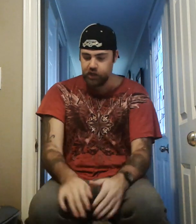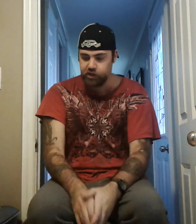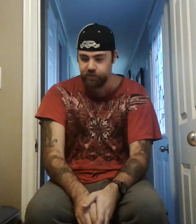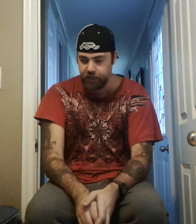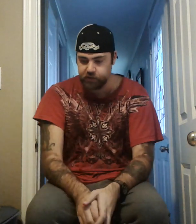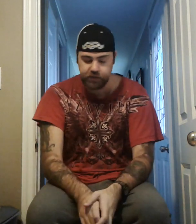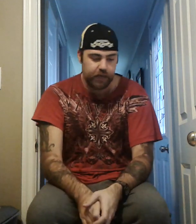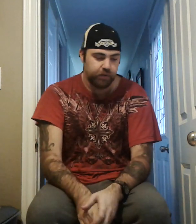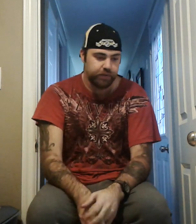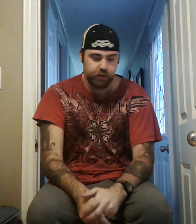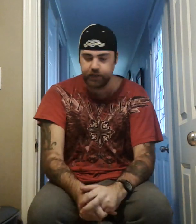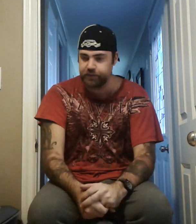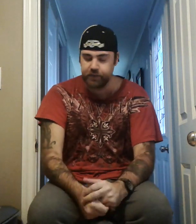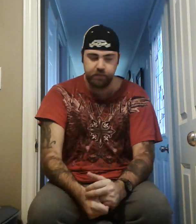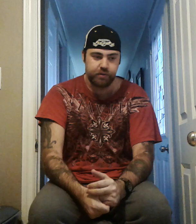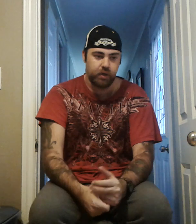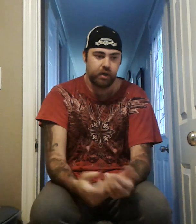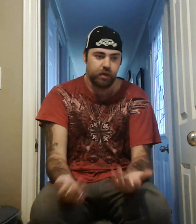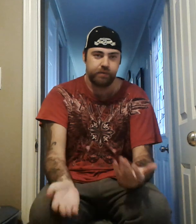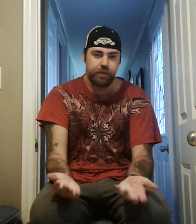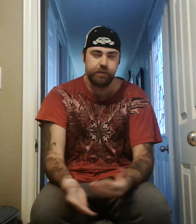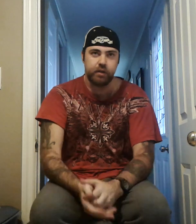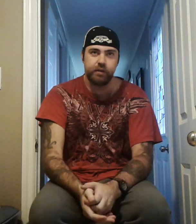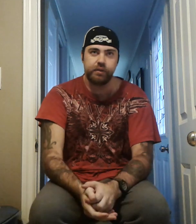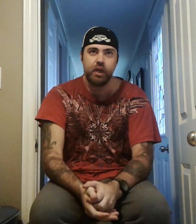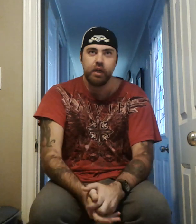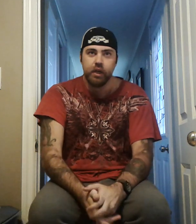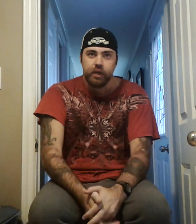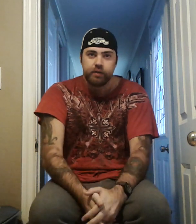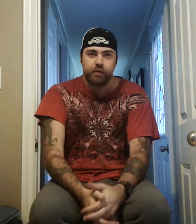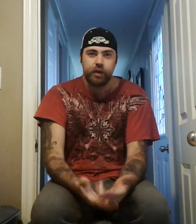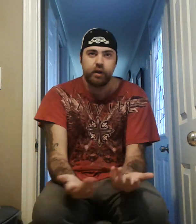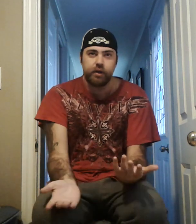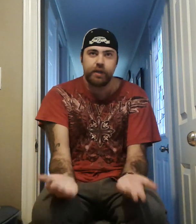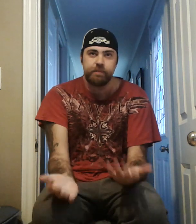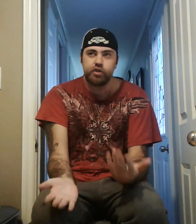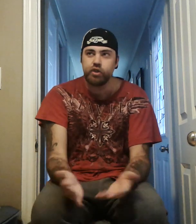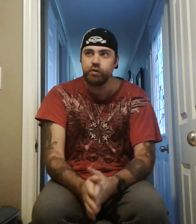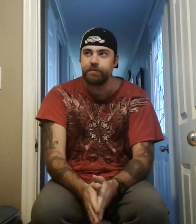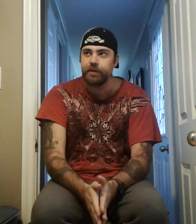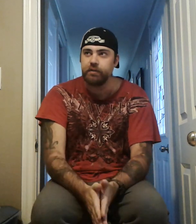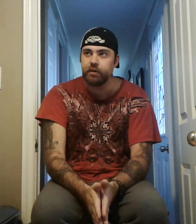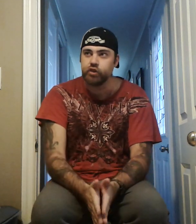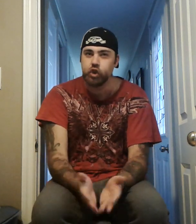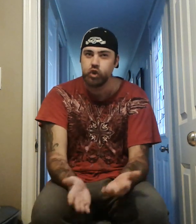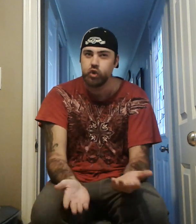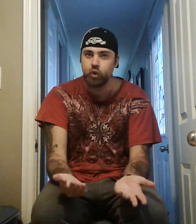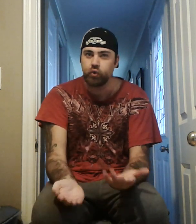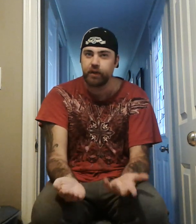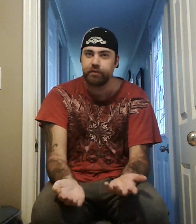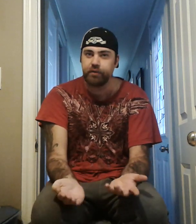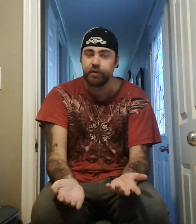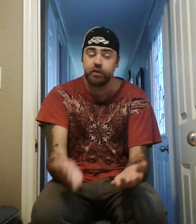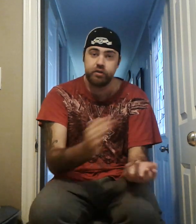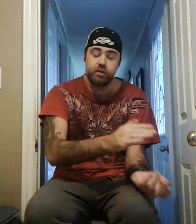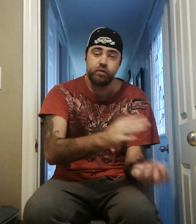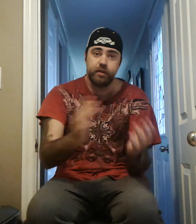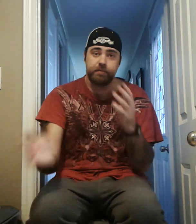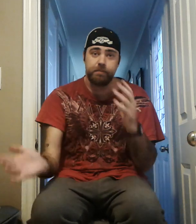elimination match, that one there, like I said, was quite hard for me, because, it's quite hard if you have two favorite wrestlers on two different